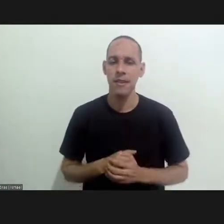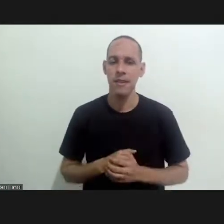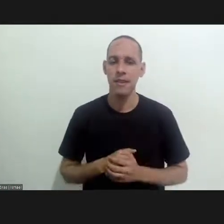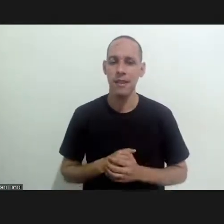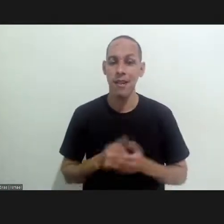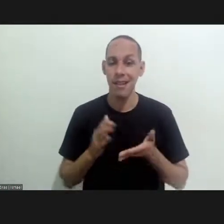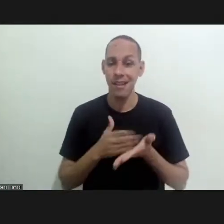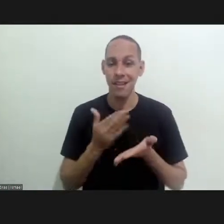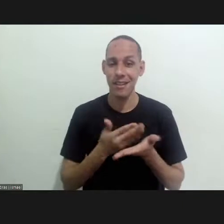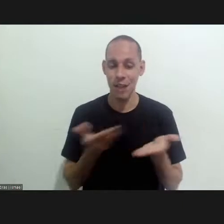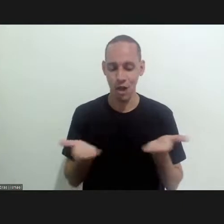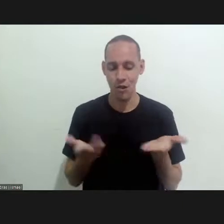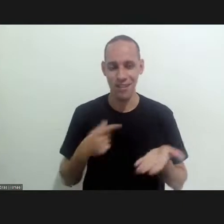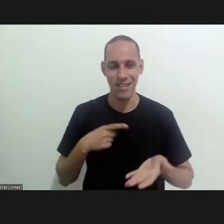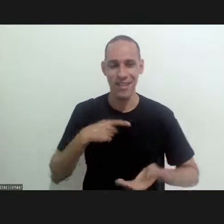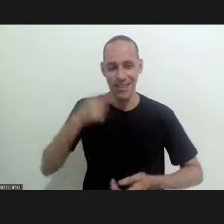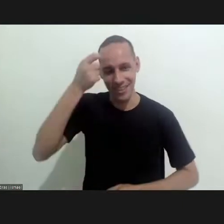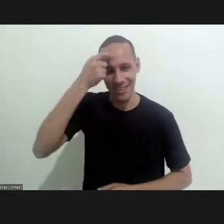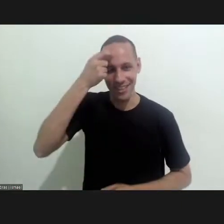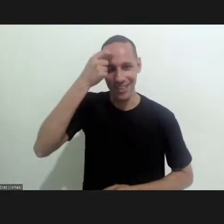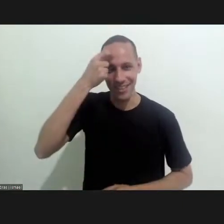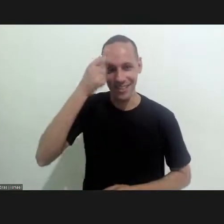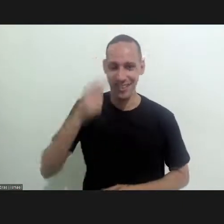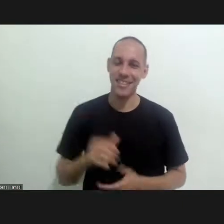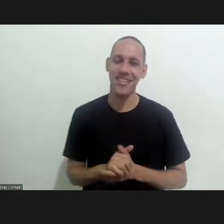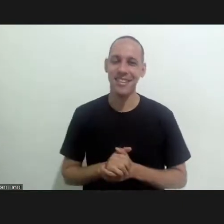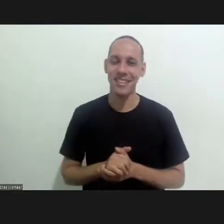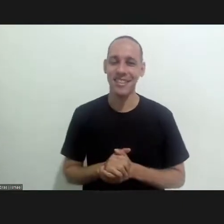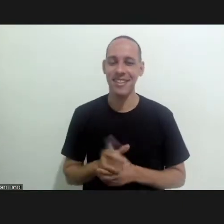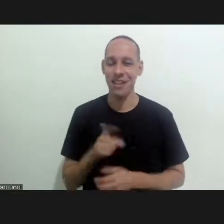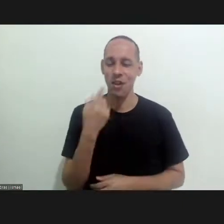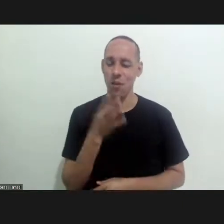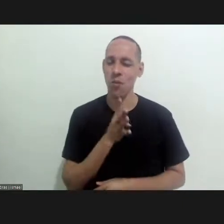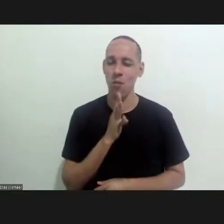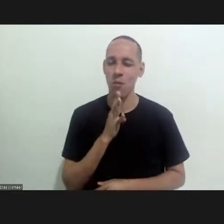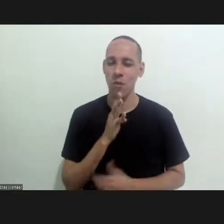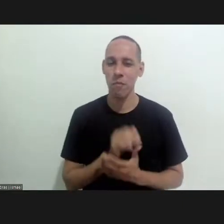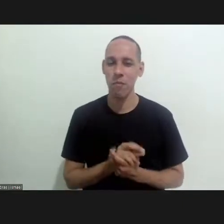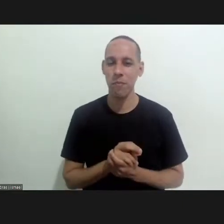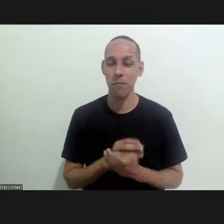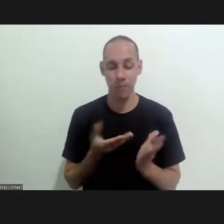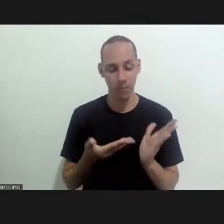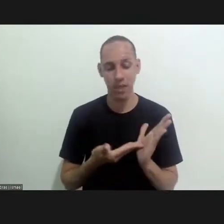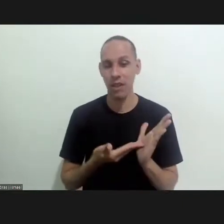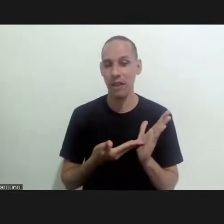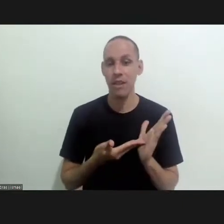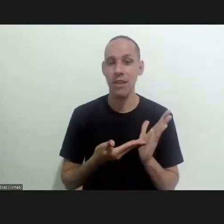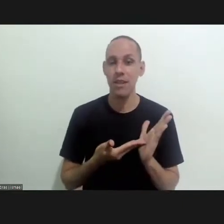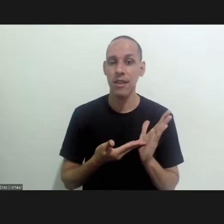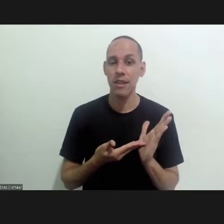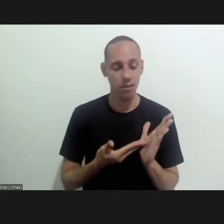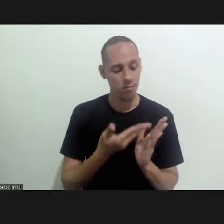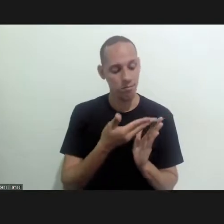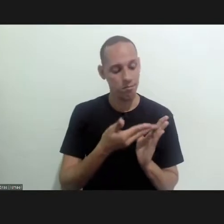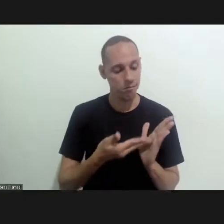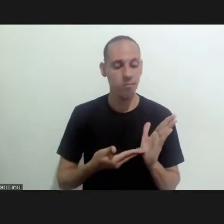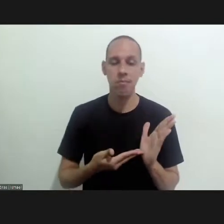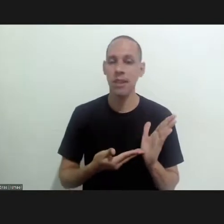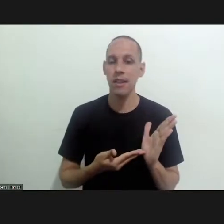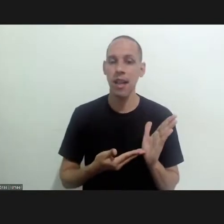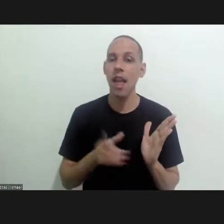because the journal we have today that we all are very well aware of it is